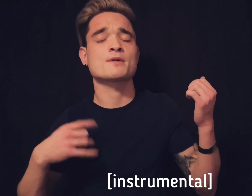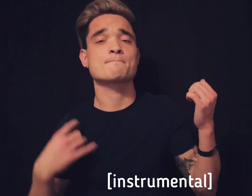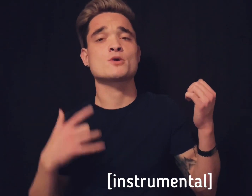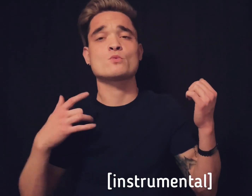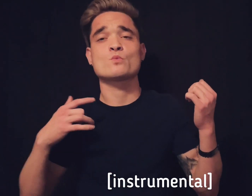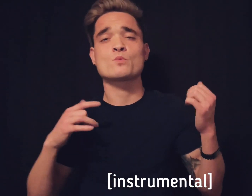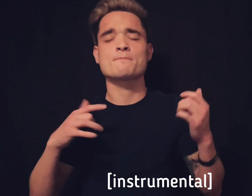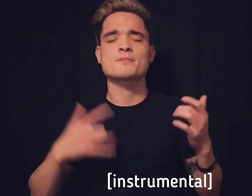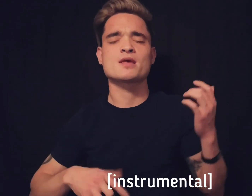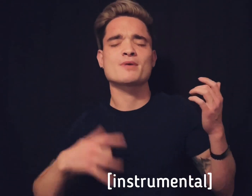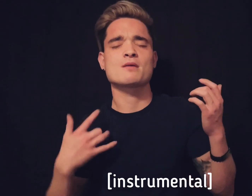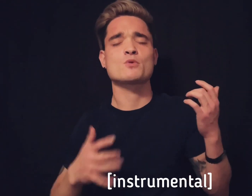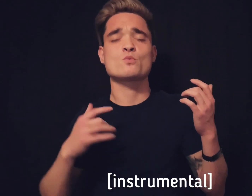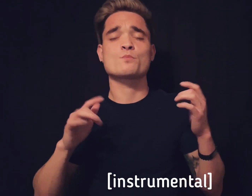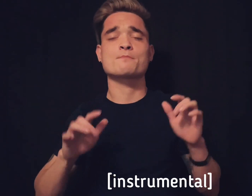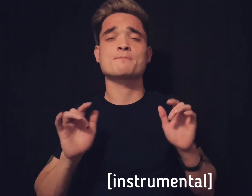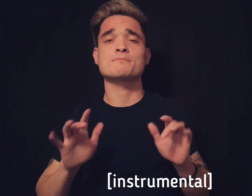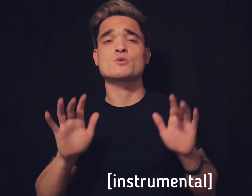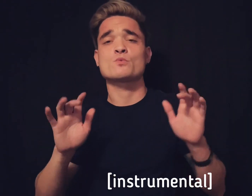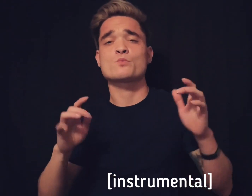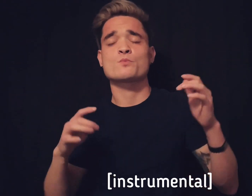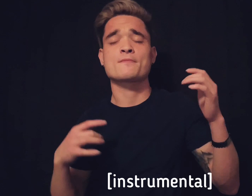Stand by me